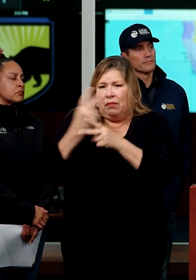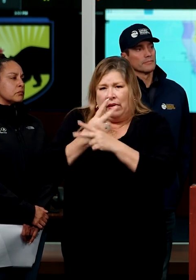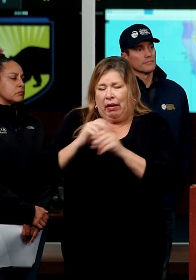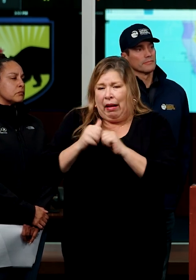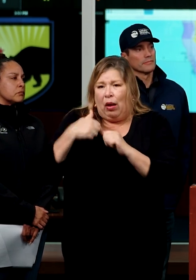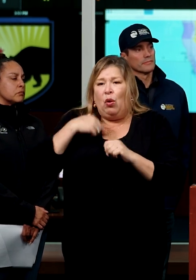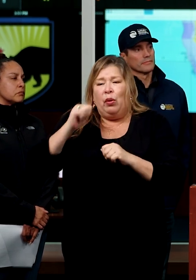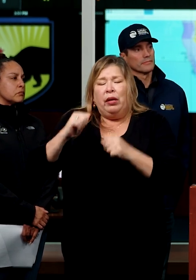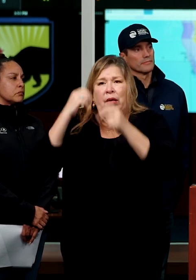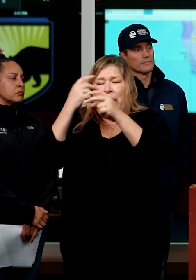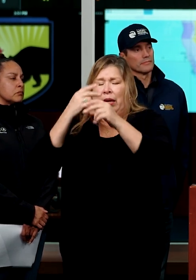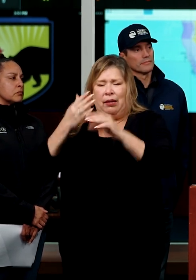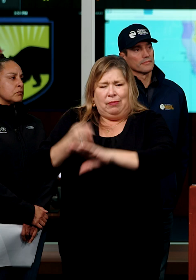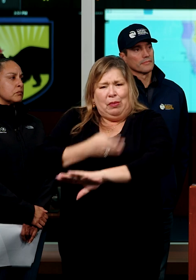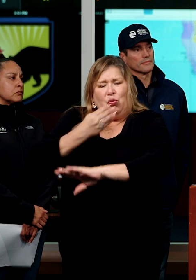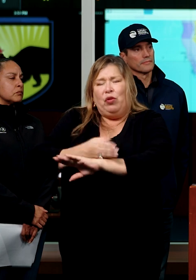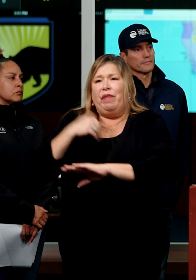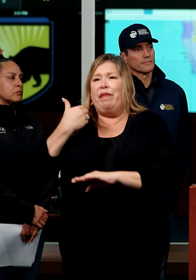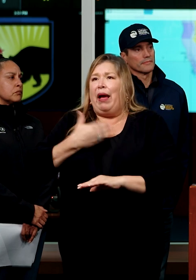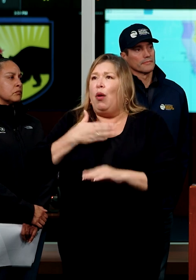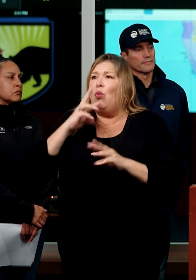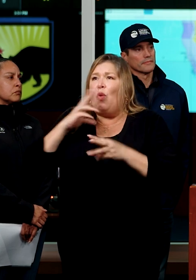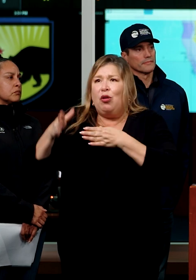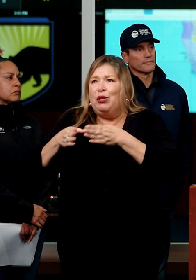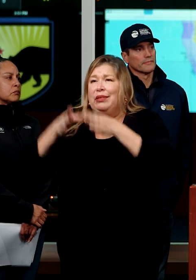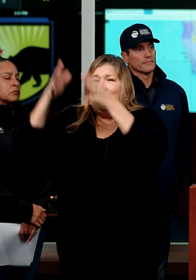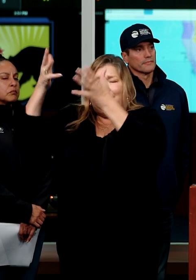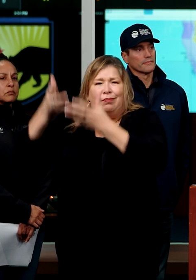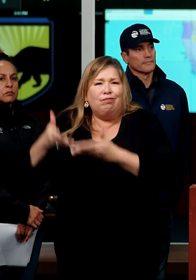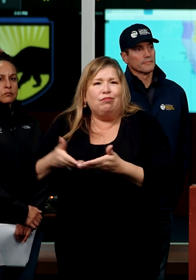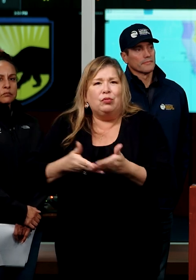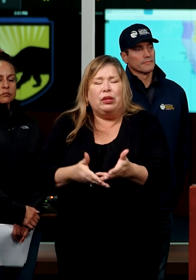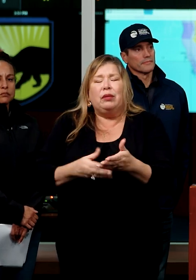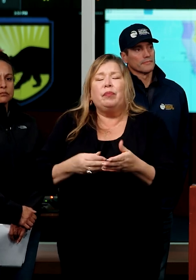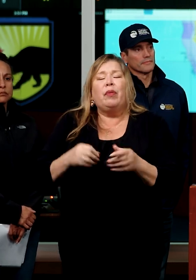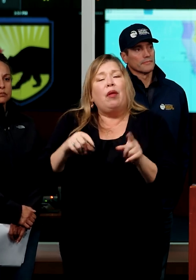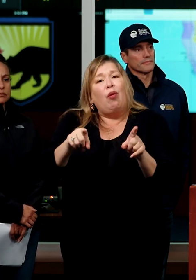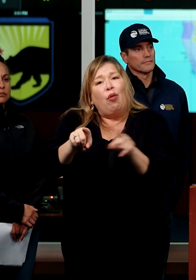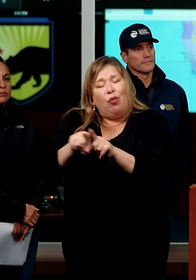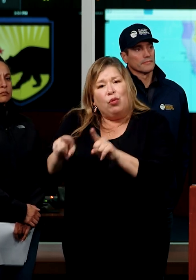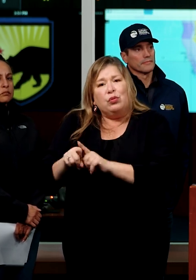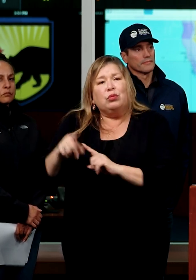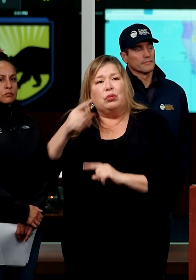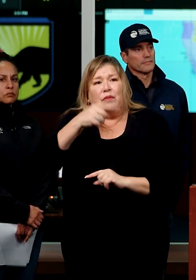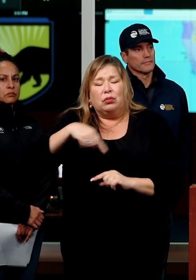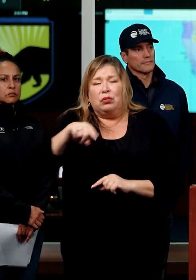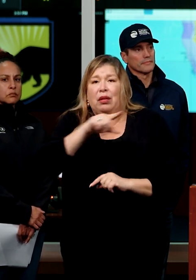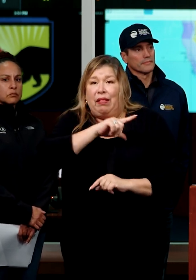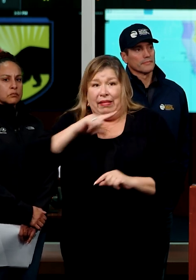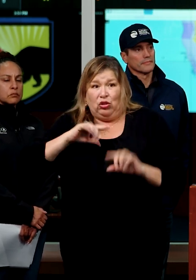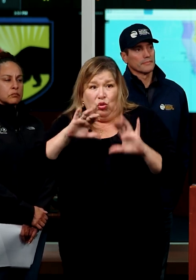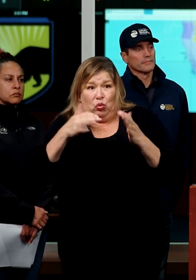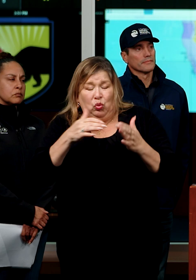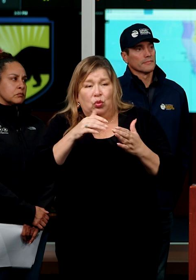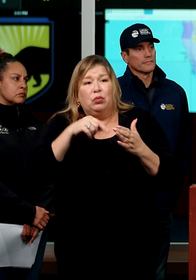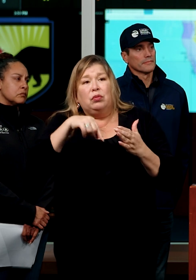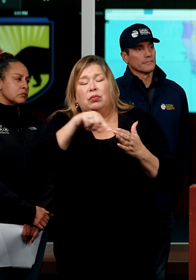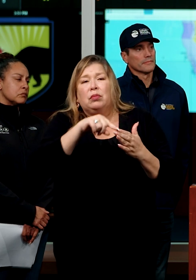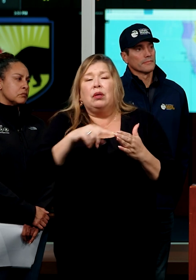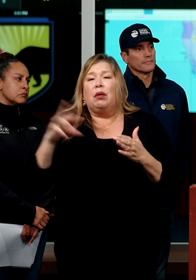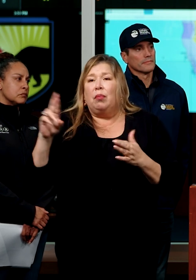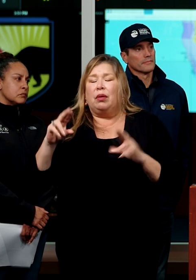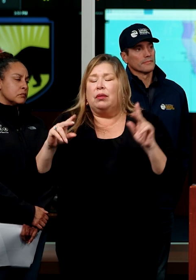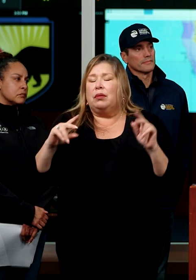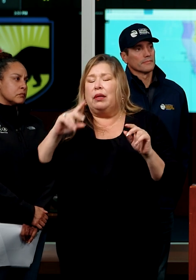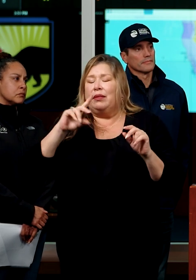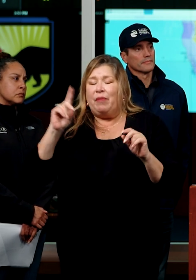conveyance and diversion and water system to meet these new realities, uh, but has also been incredibly supportive of our targeted